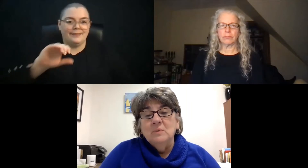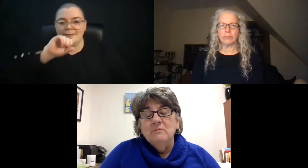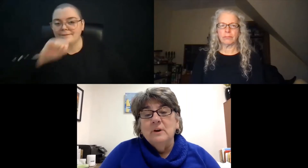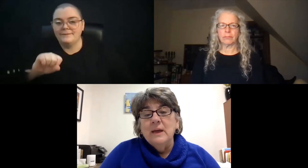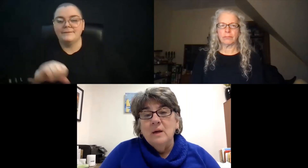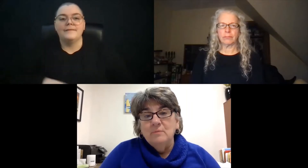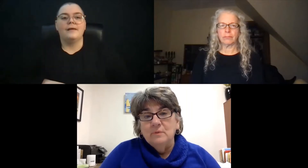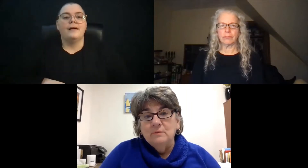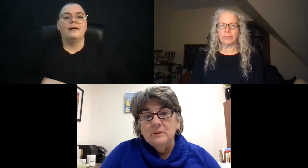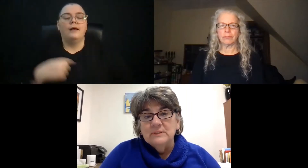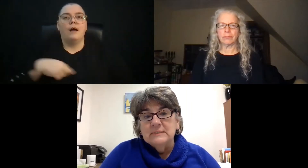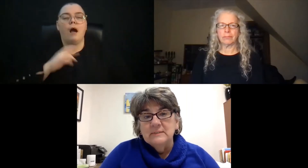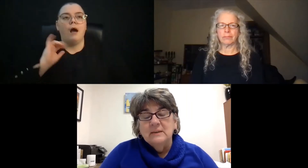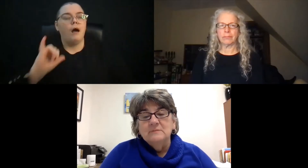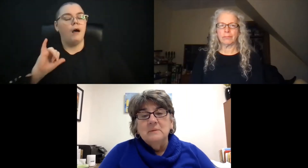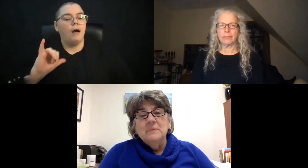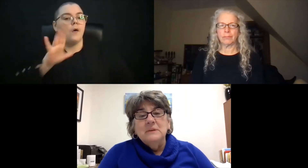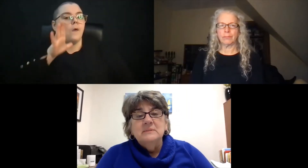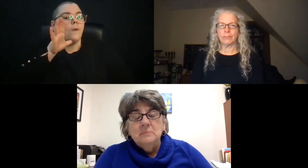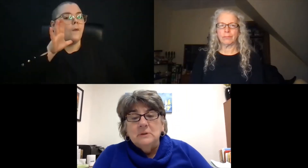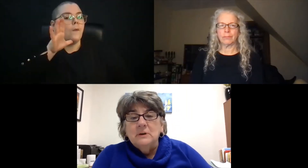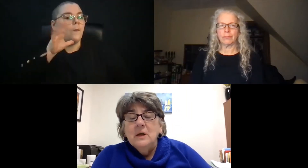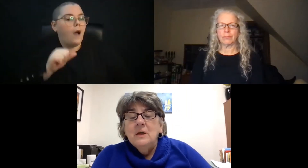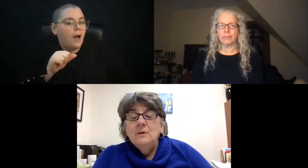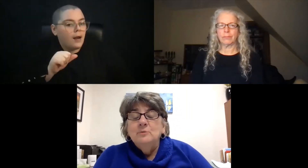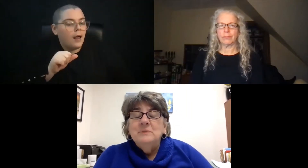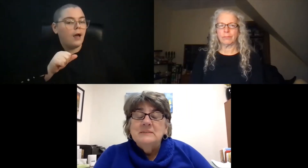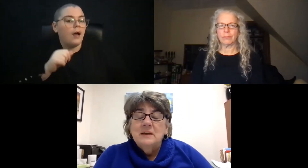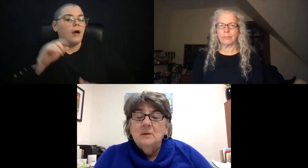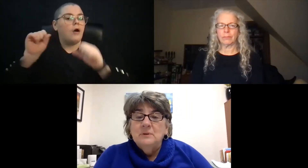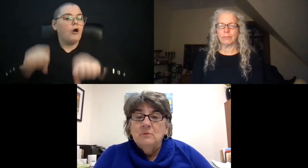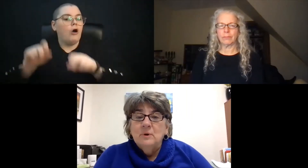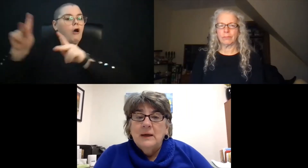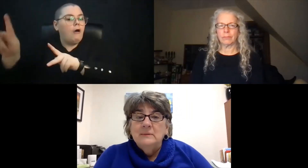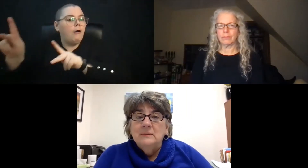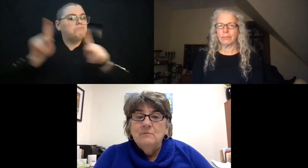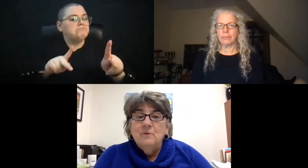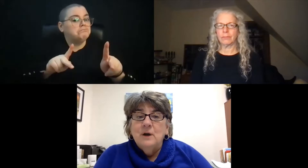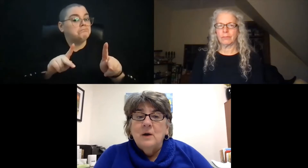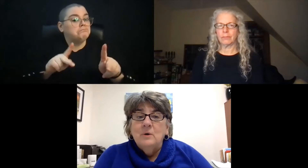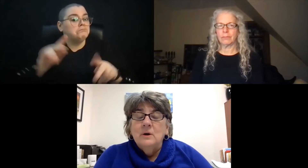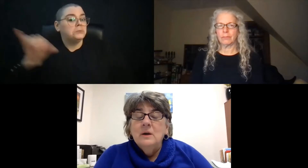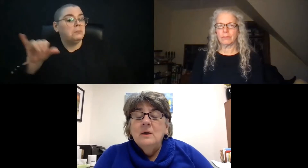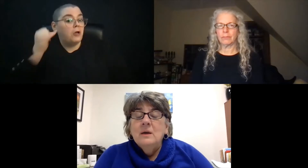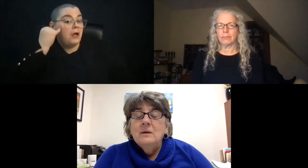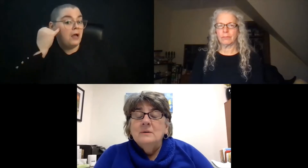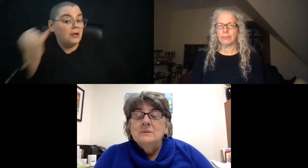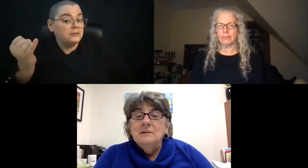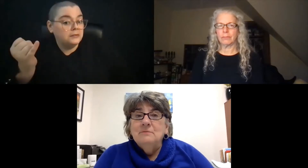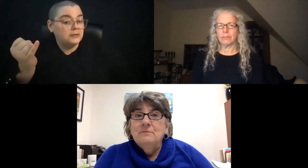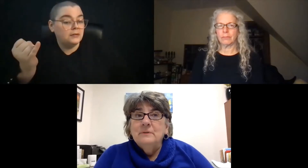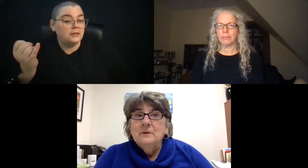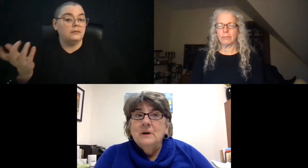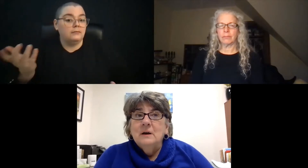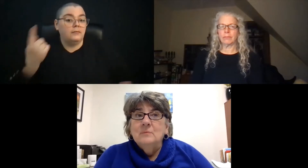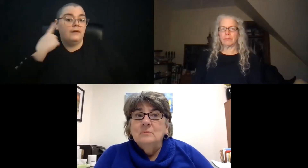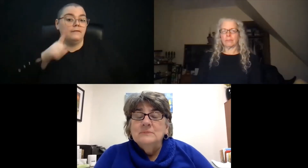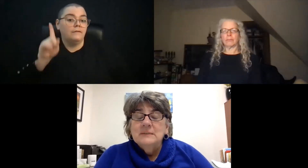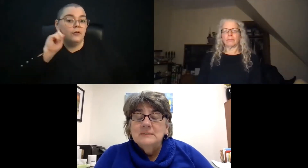us that it would be very helpful for us to see if something similar could be set up in Rhode Island for our deaf